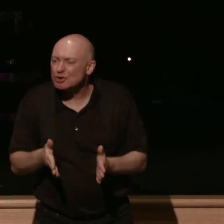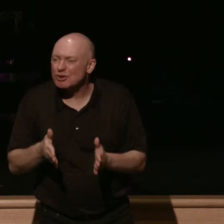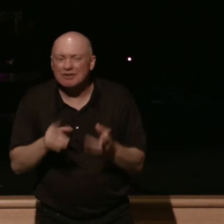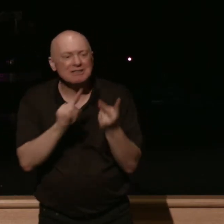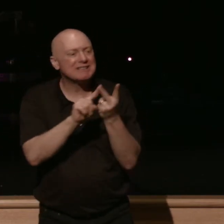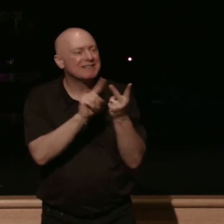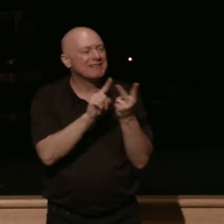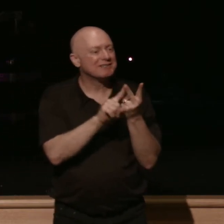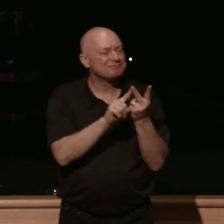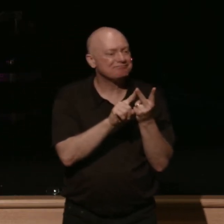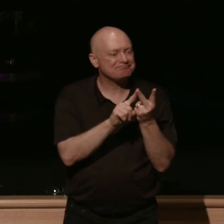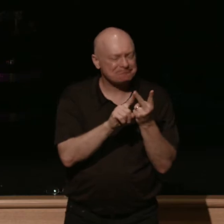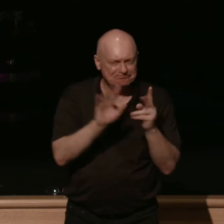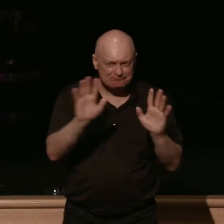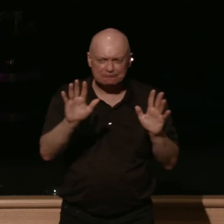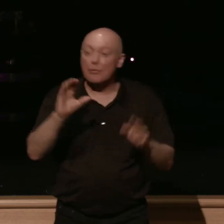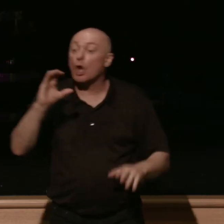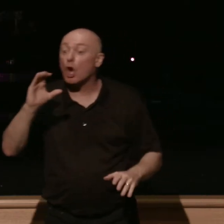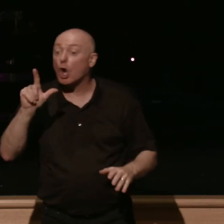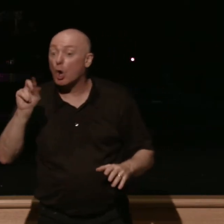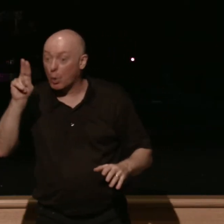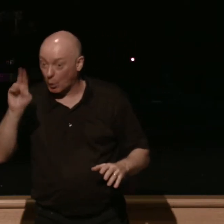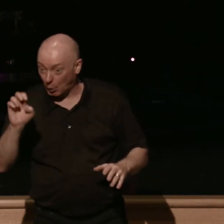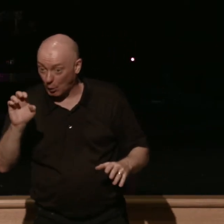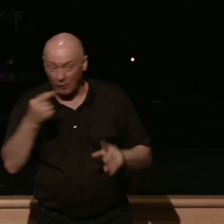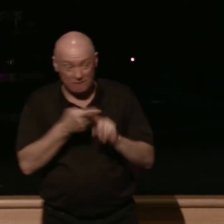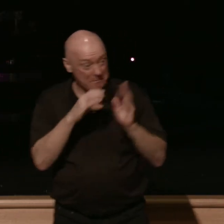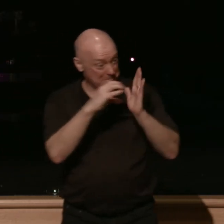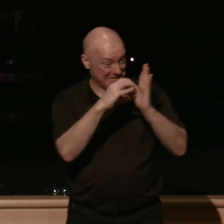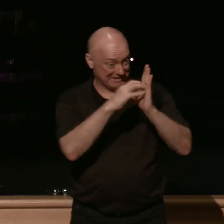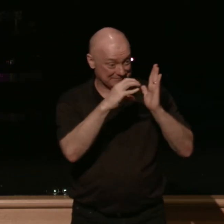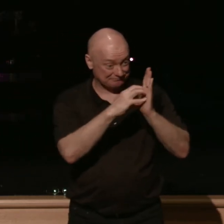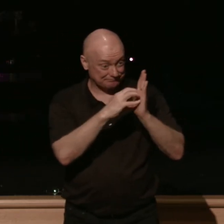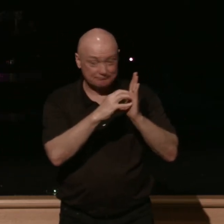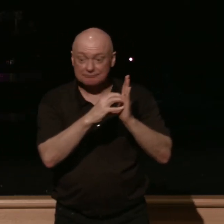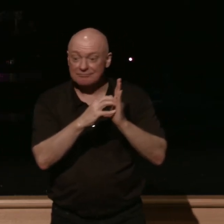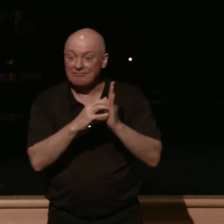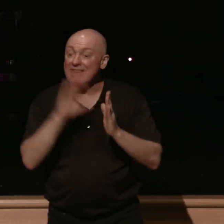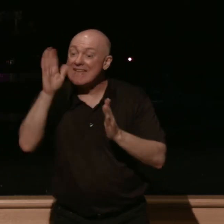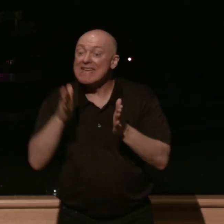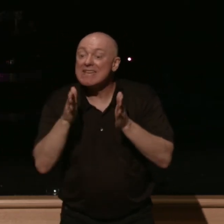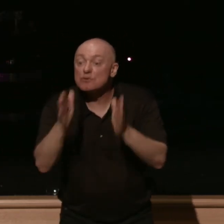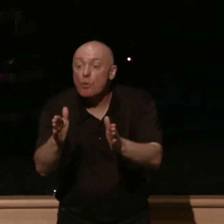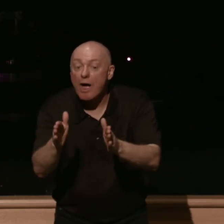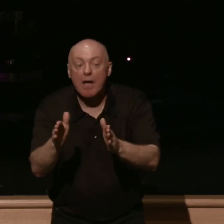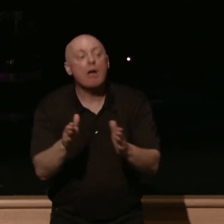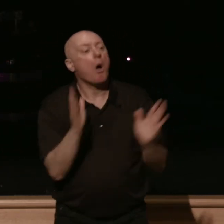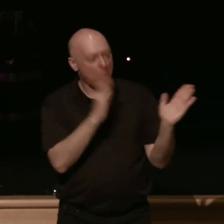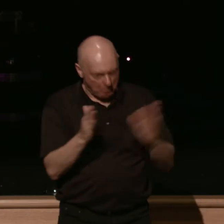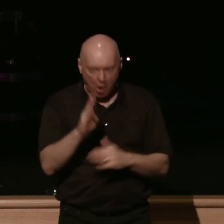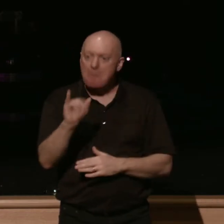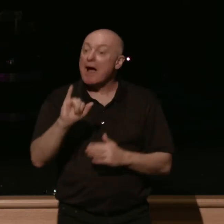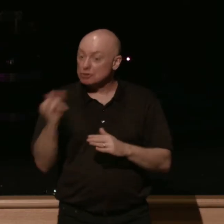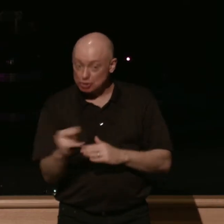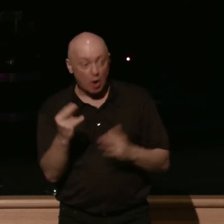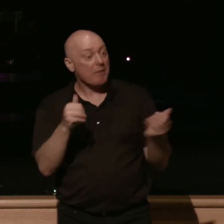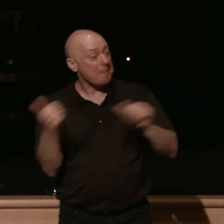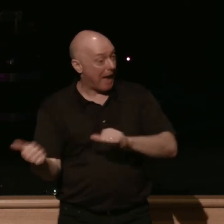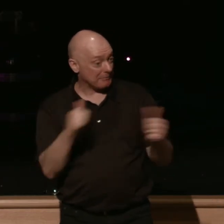here's some clues that we have from the text his way is prepared for by john the baptist so some